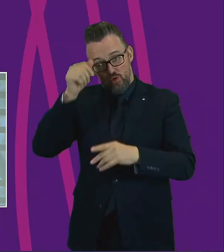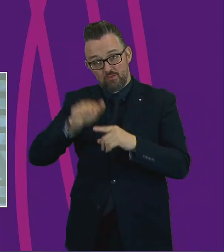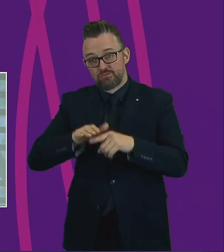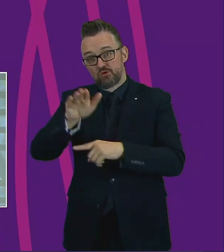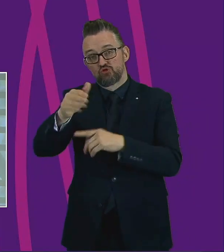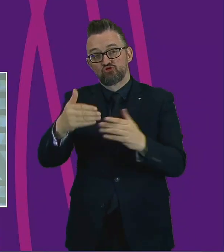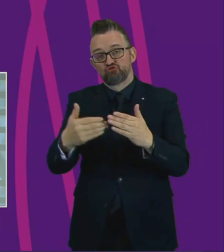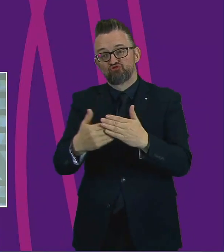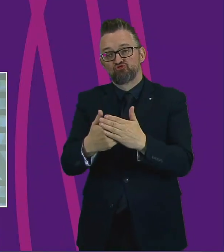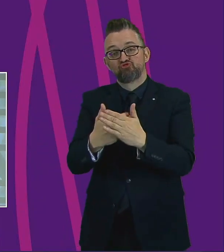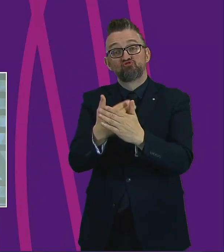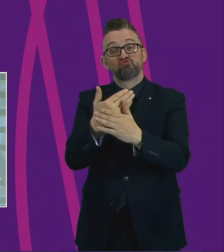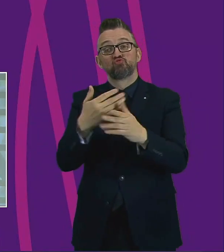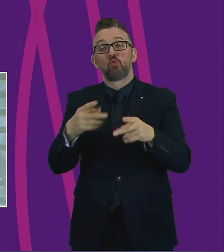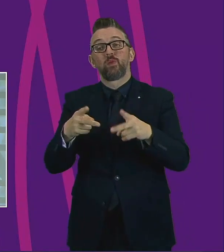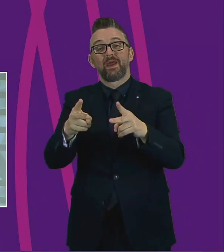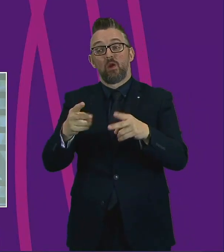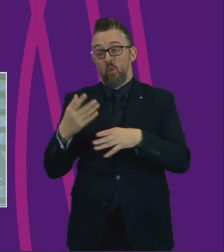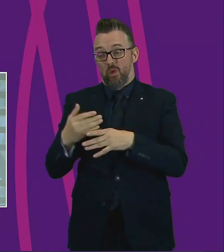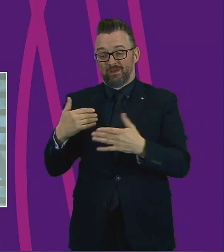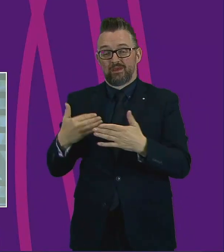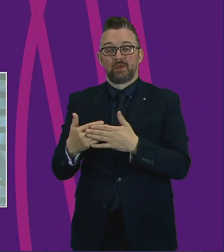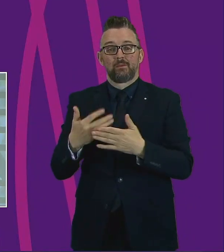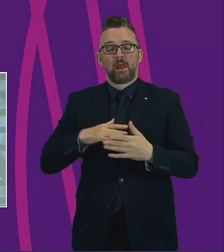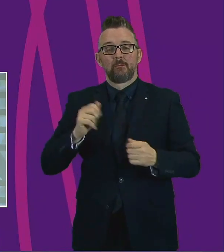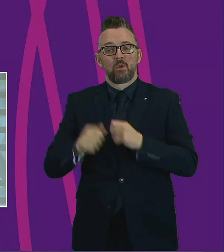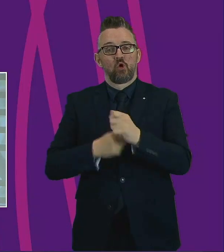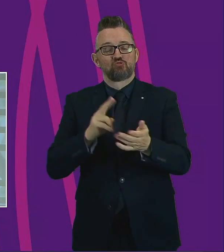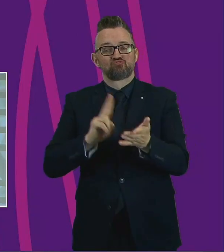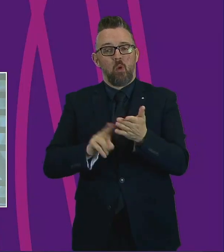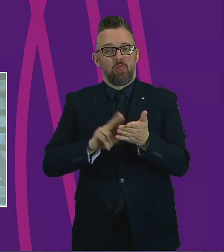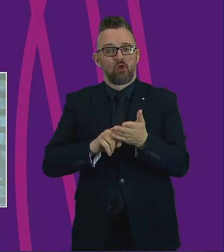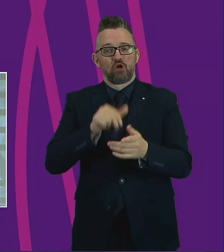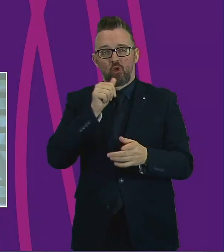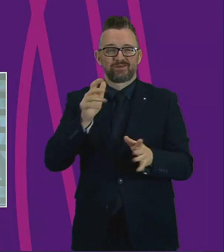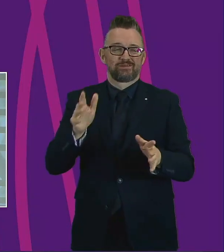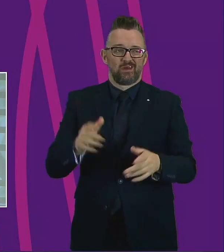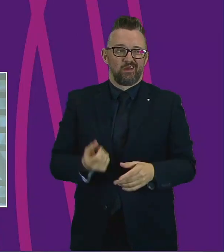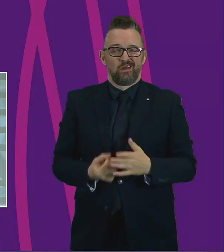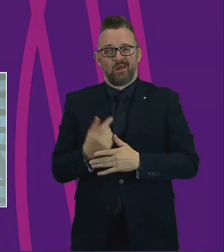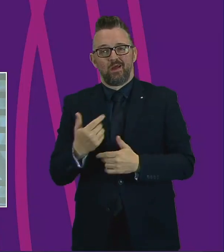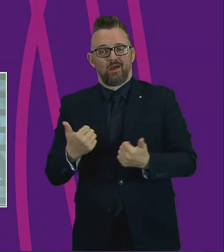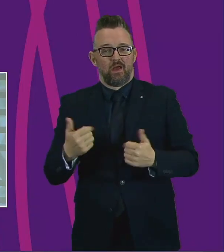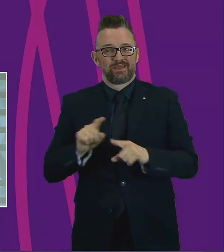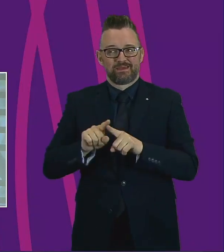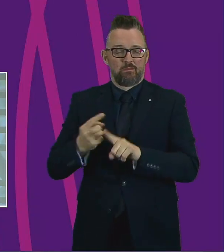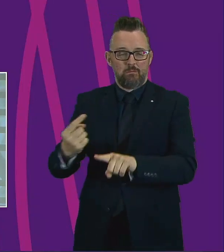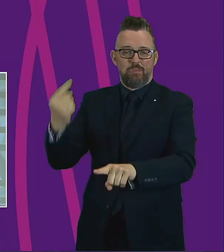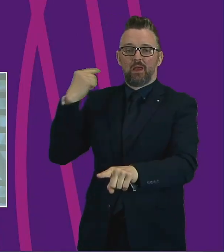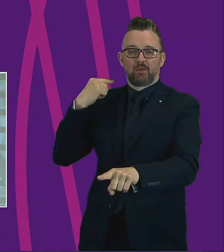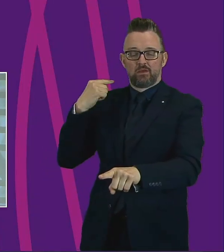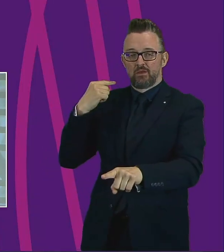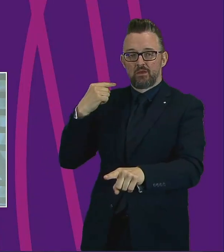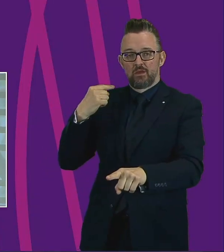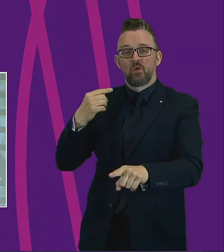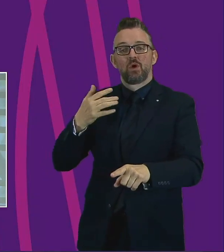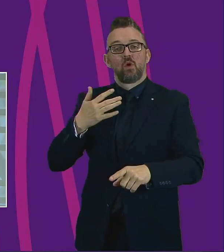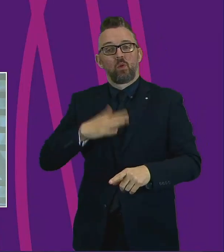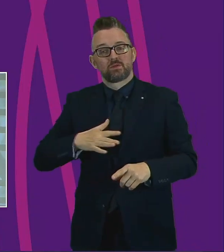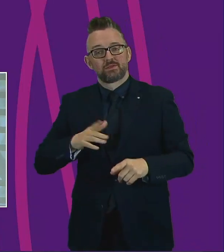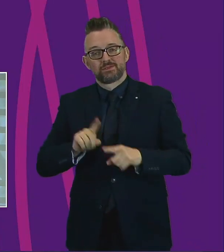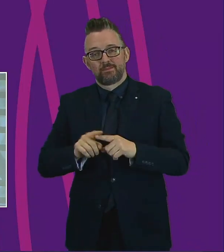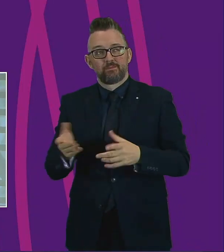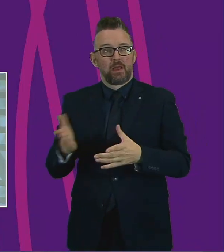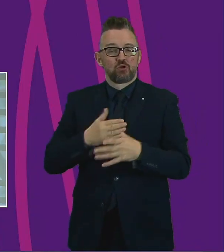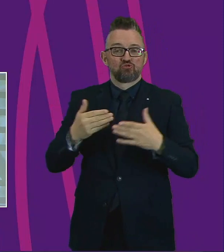become the norm and not the exception and that we focus on delivery and not structure and that indeed we seek a reimagining